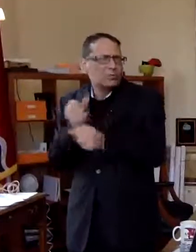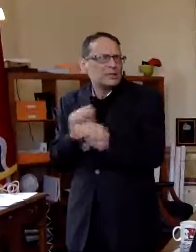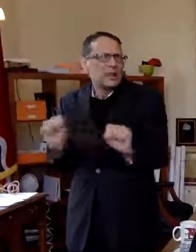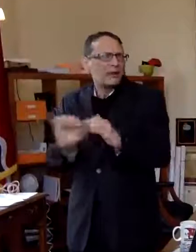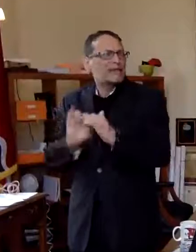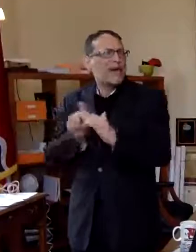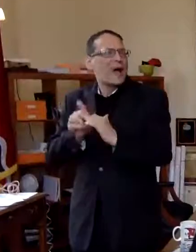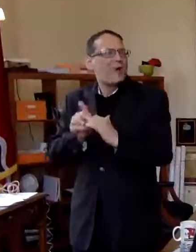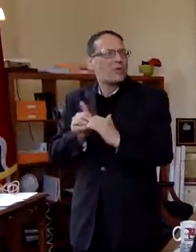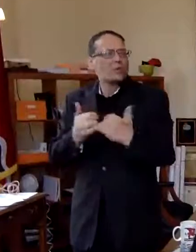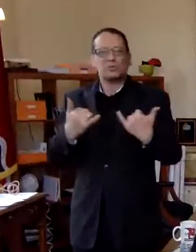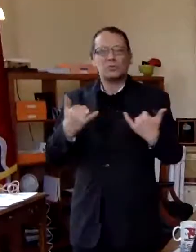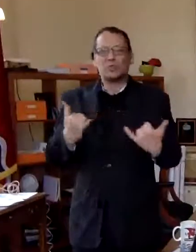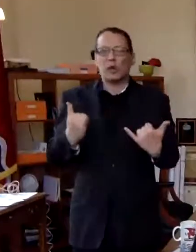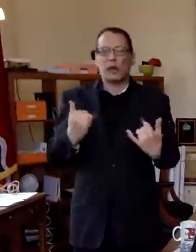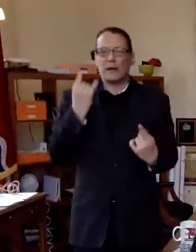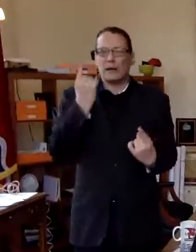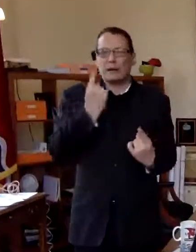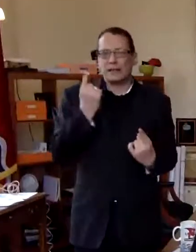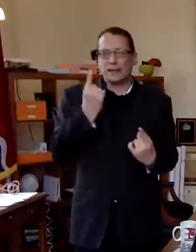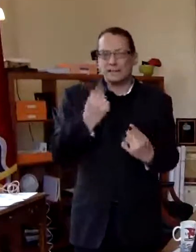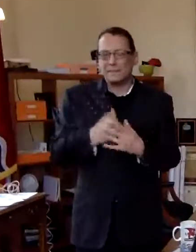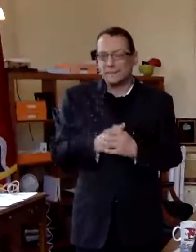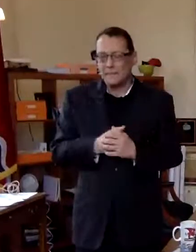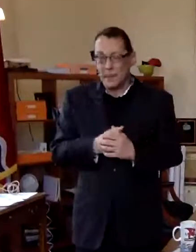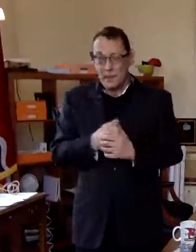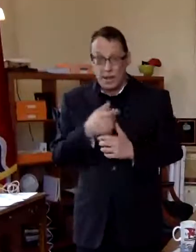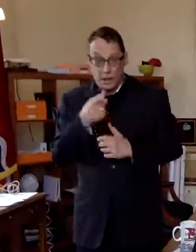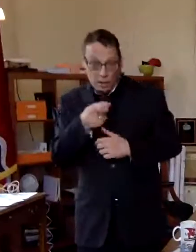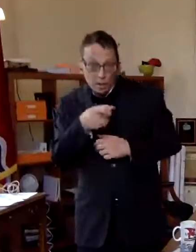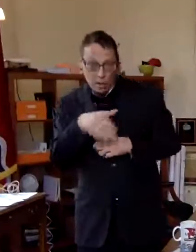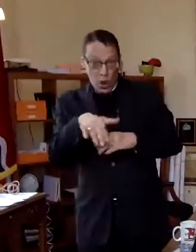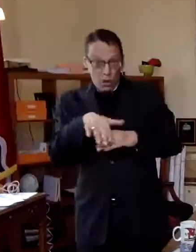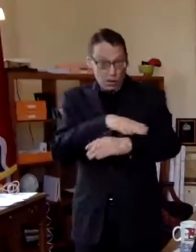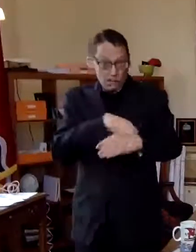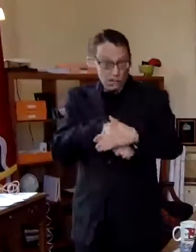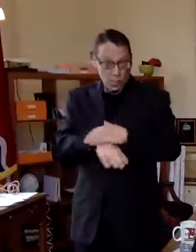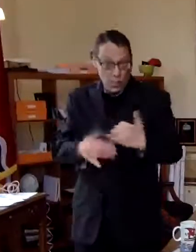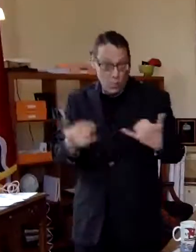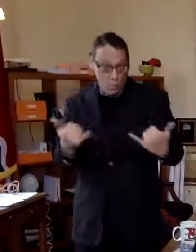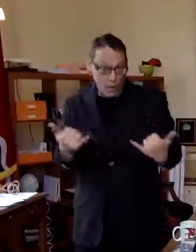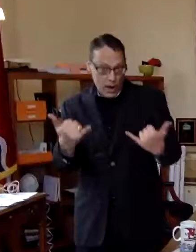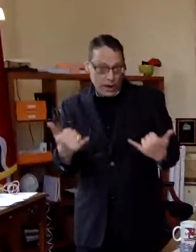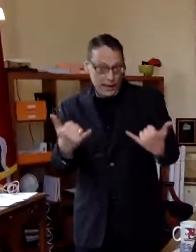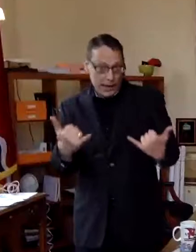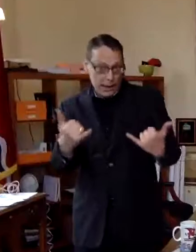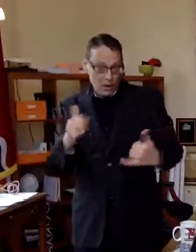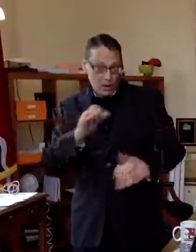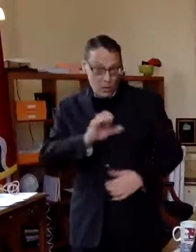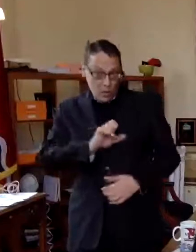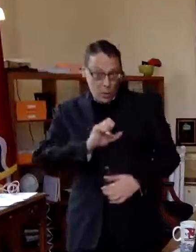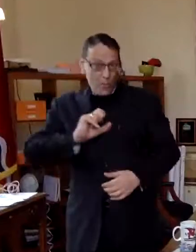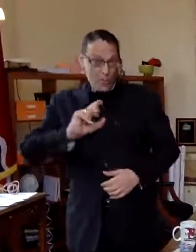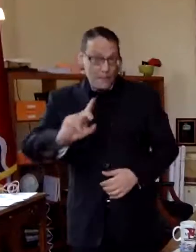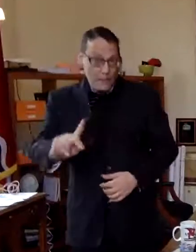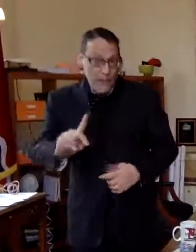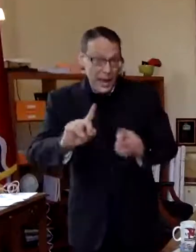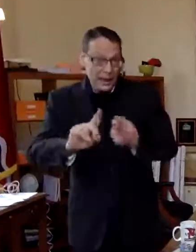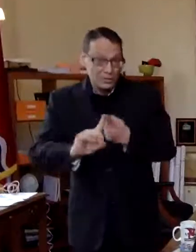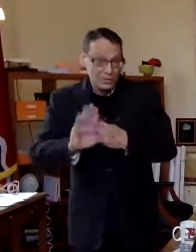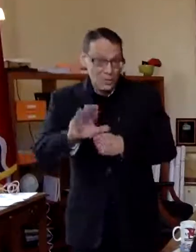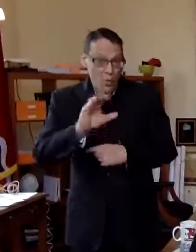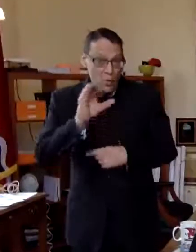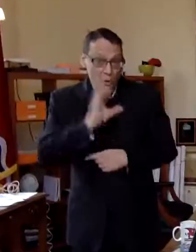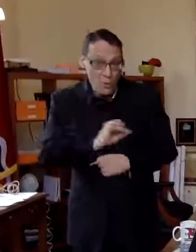about right now is would you be comfortable right now going back to uh your